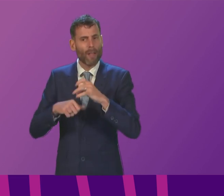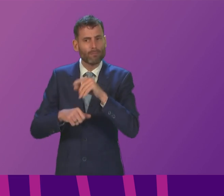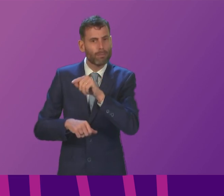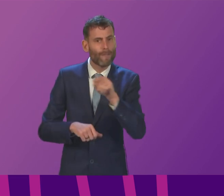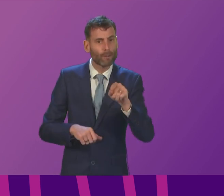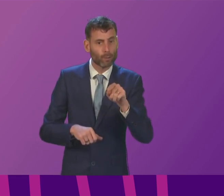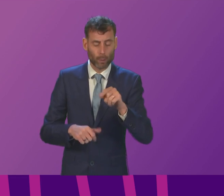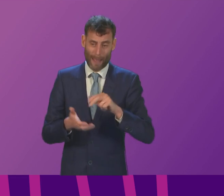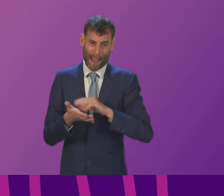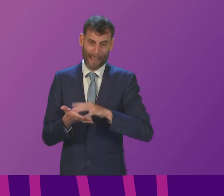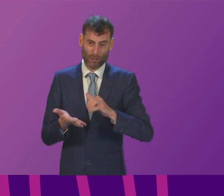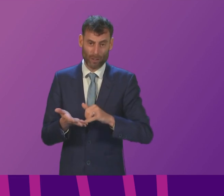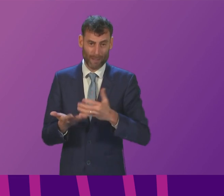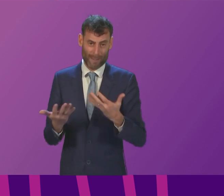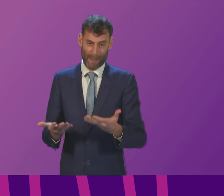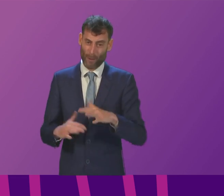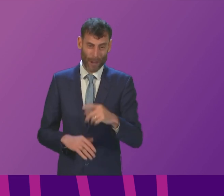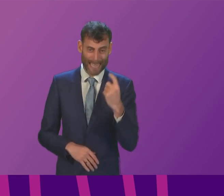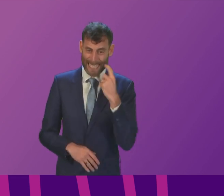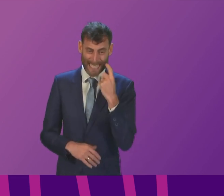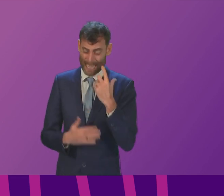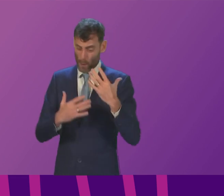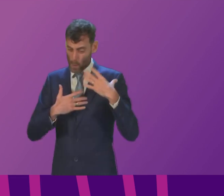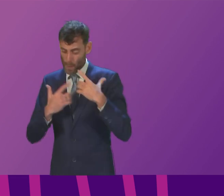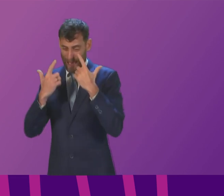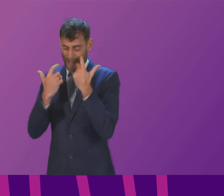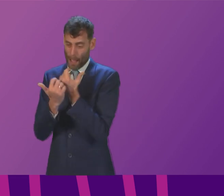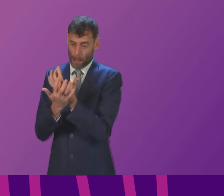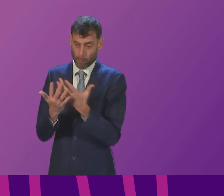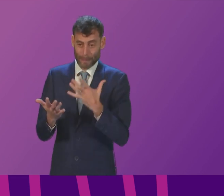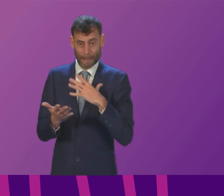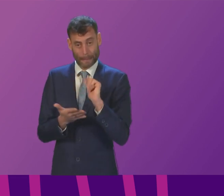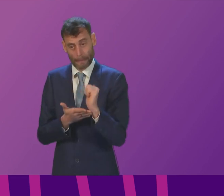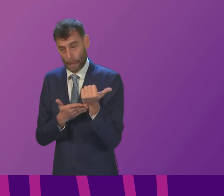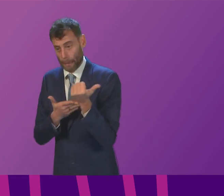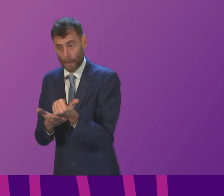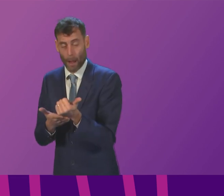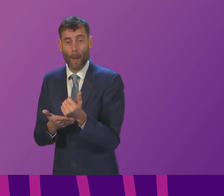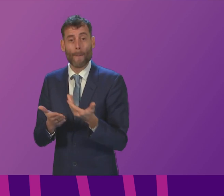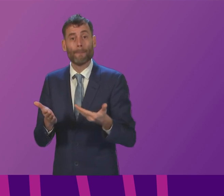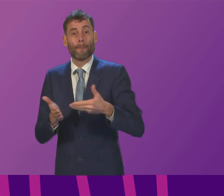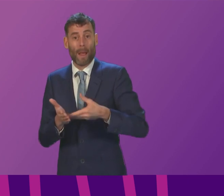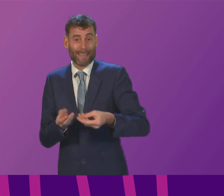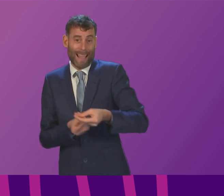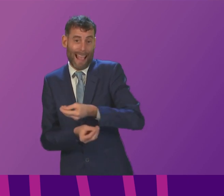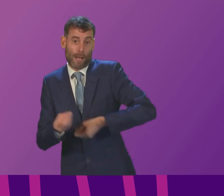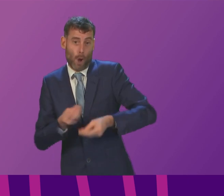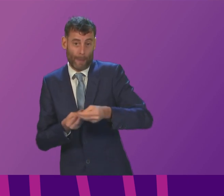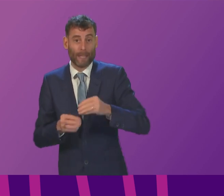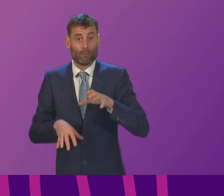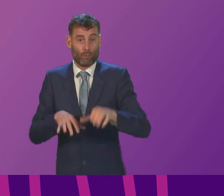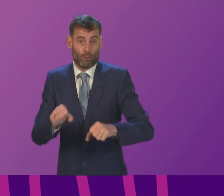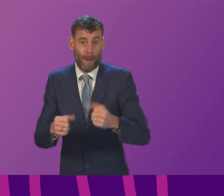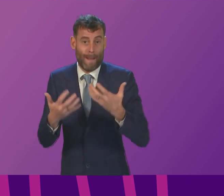significant recruitment challenges not just across our NHS and social care but across our whole economy exacerbated of course by other developments